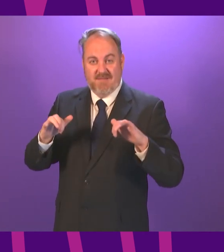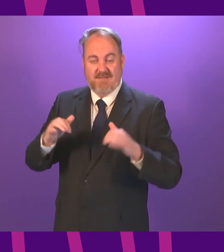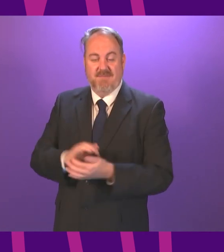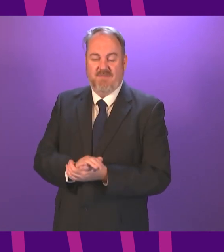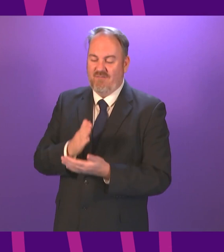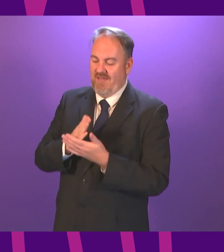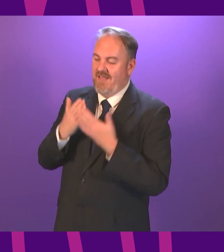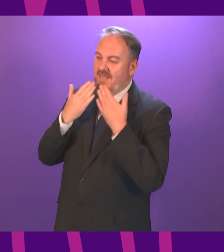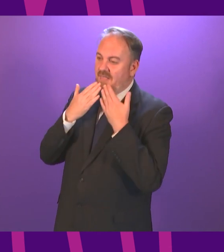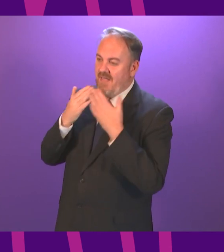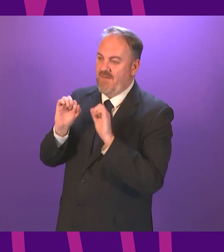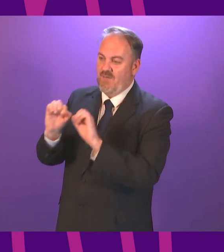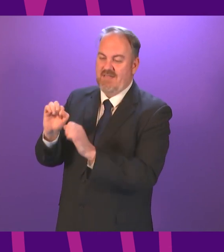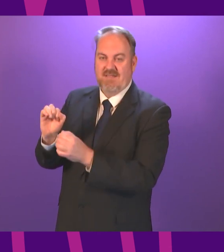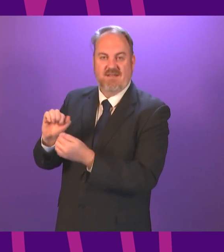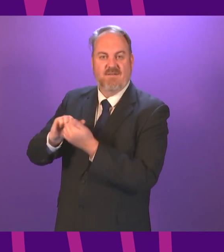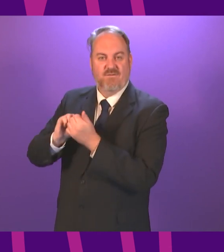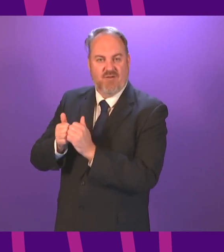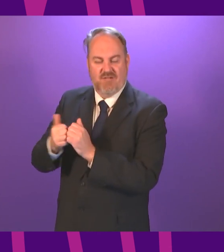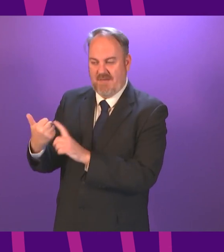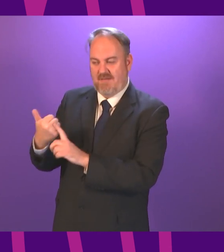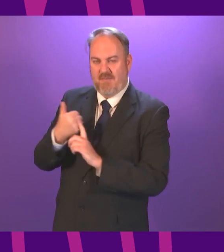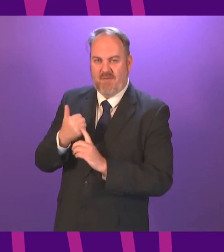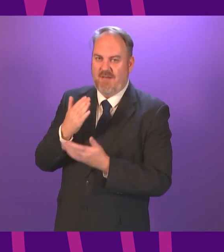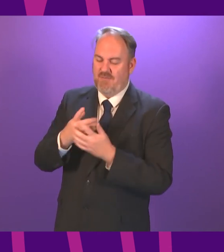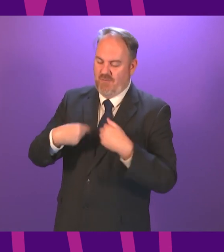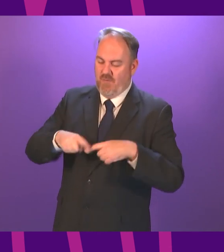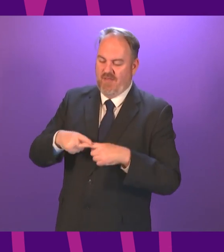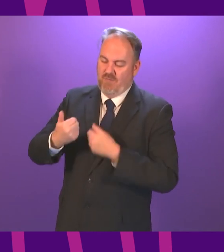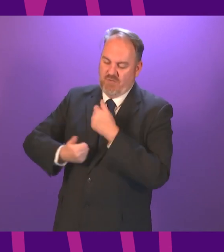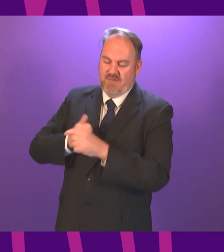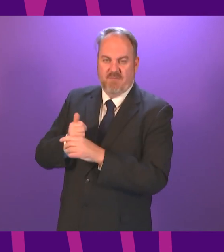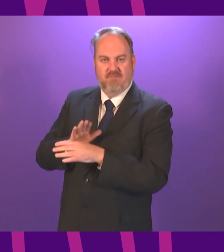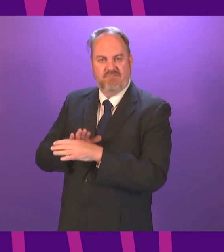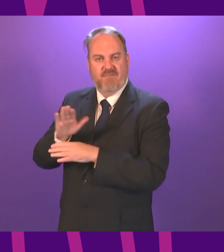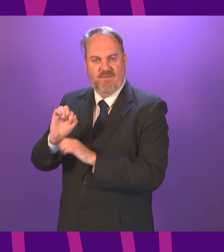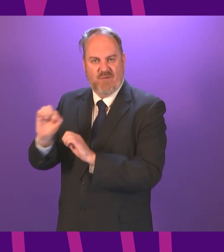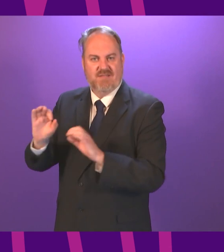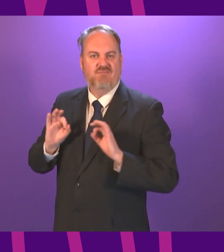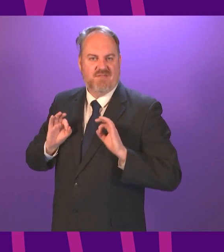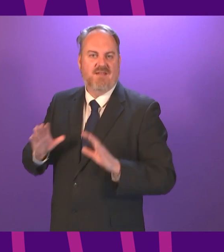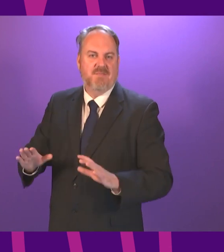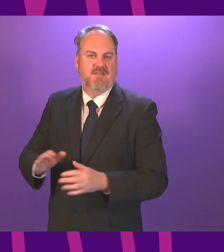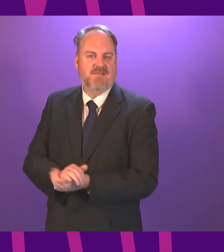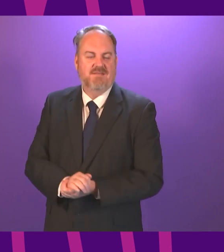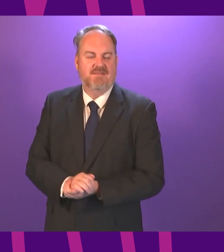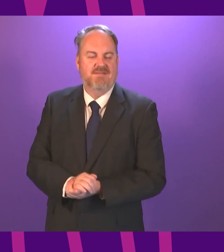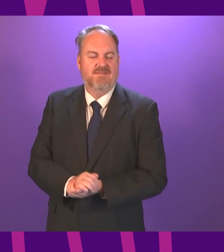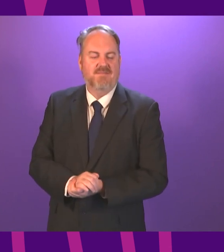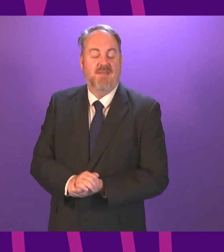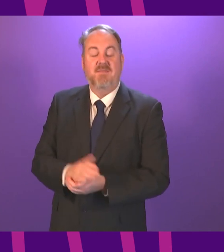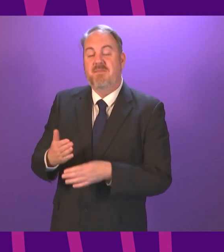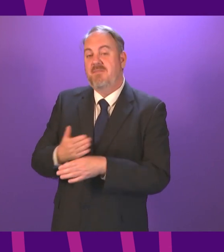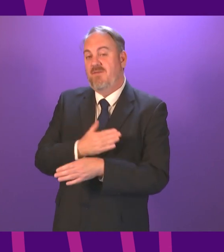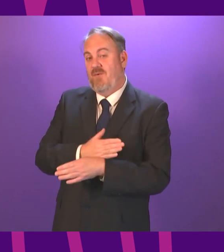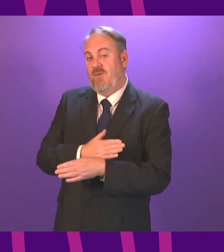years. I thank him for his friendship and support and I'm sure colleagues will join me in wishing him well for his retirement. And before I